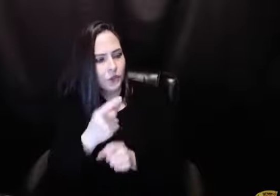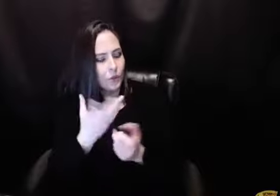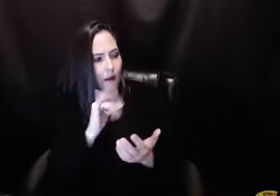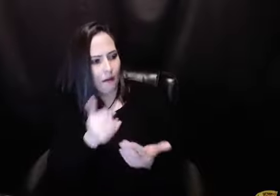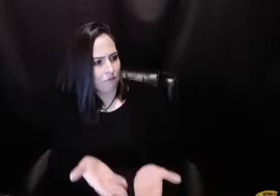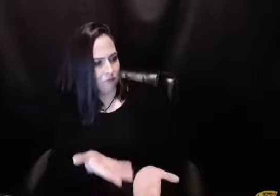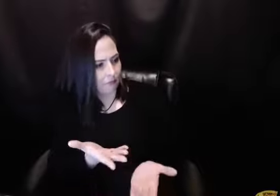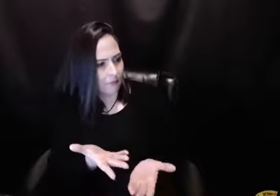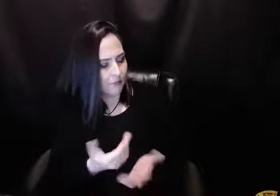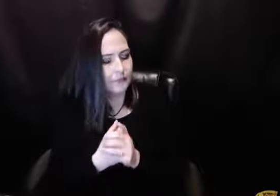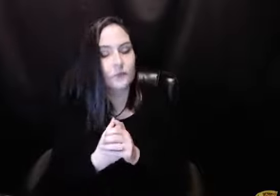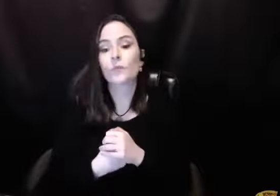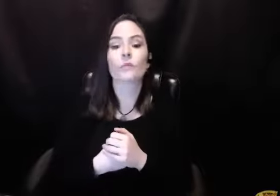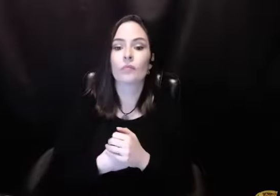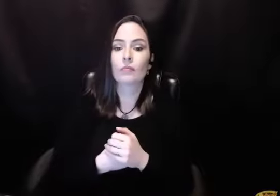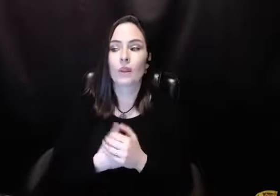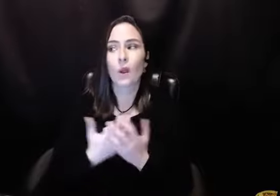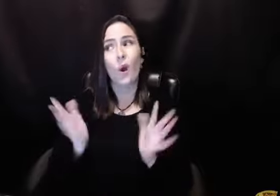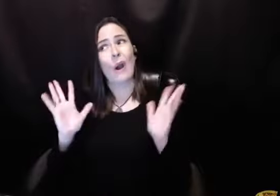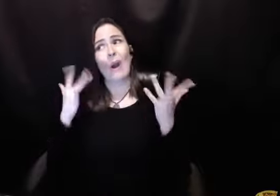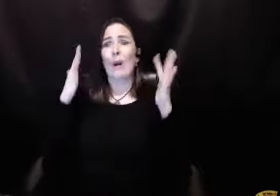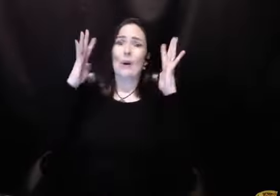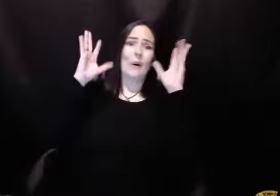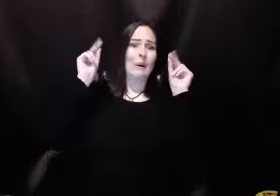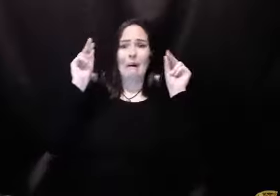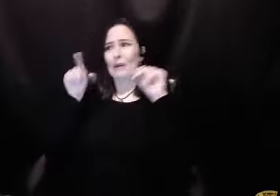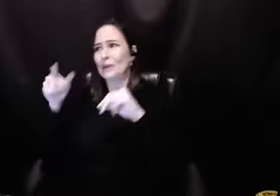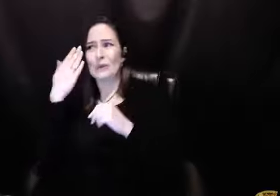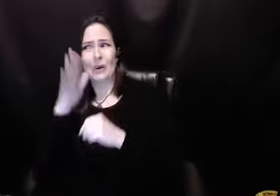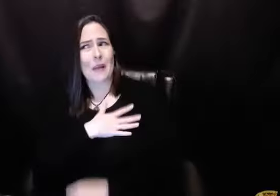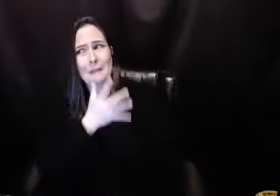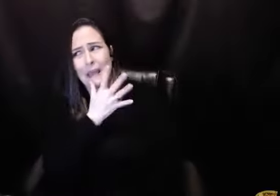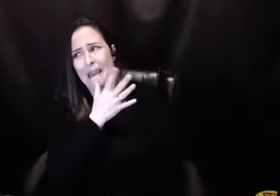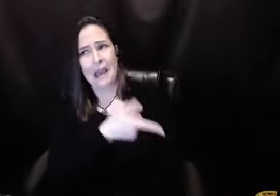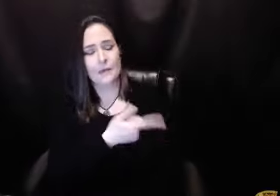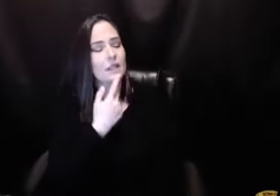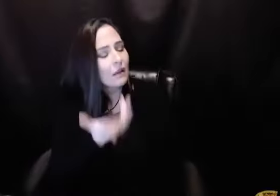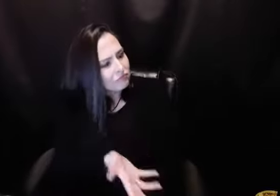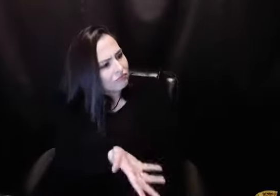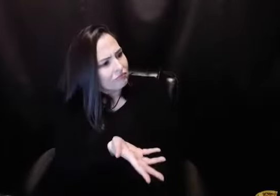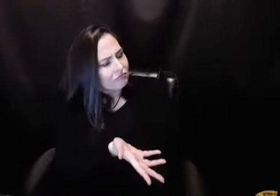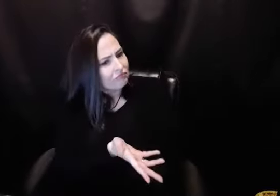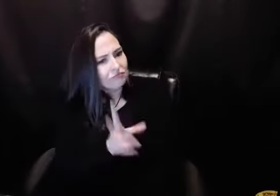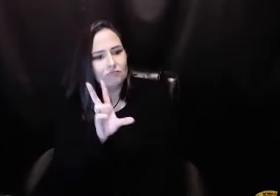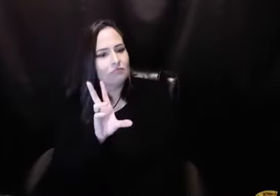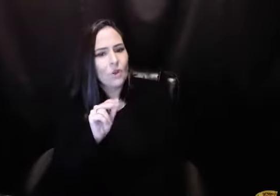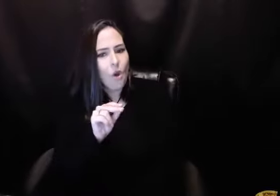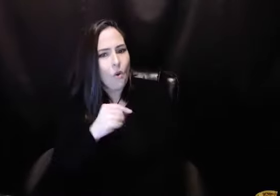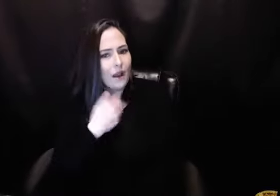and Christmas with your mom. Reverse it next year. Do the Thanksgiving with your mom and Christmas with your dad. And he said, oh,